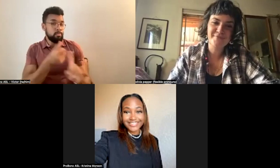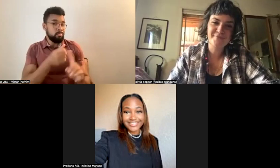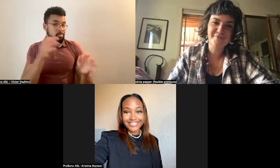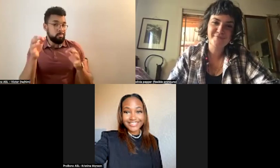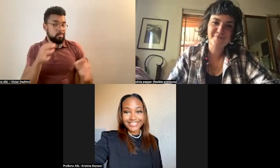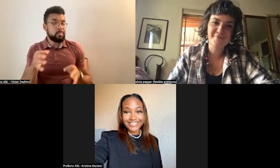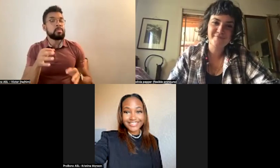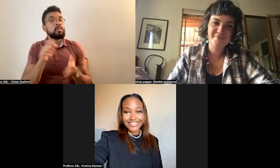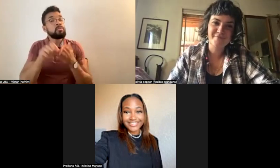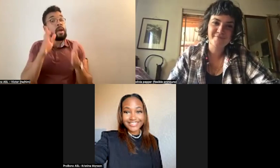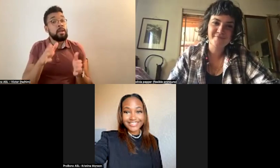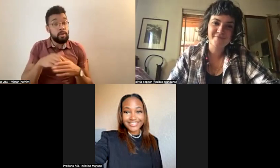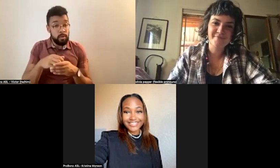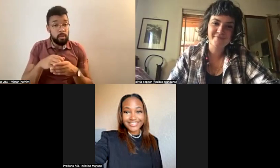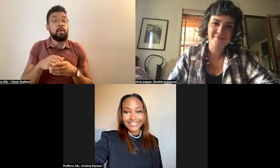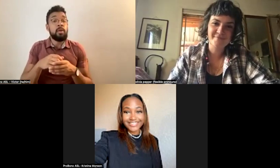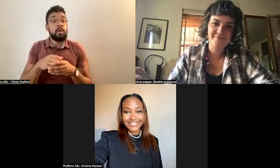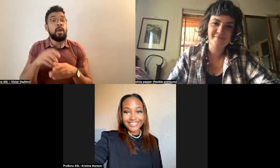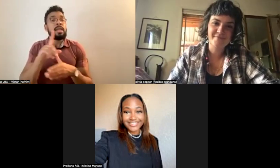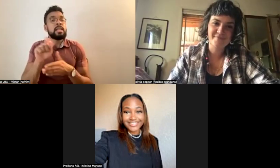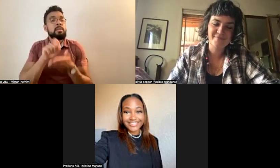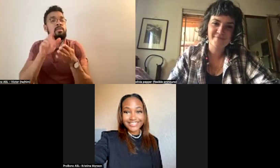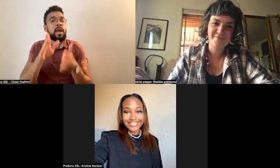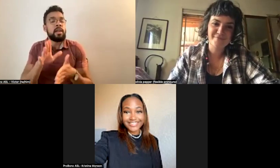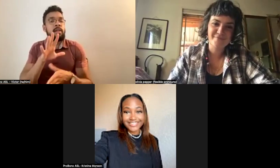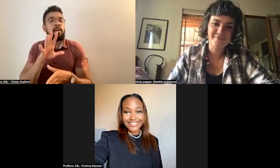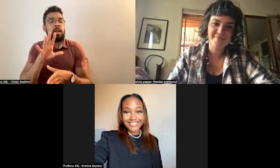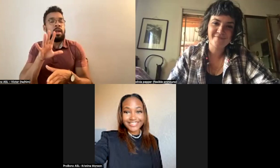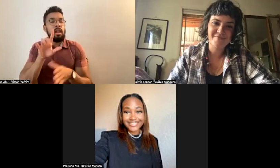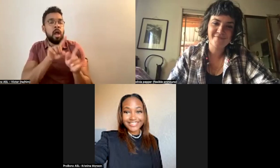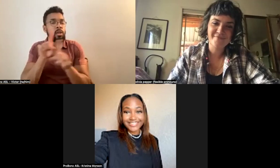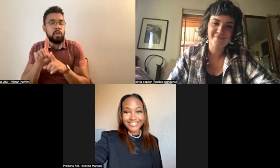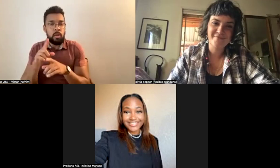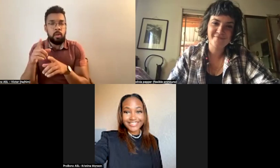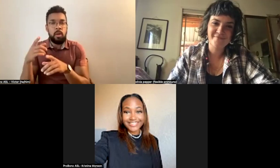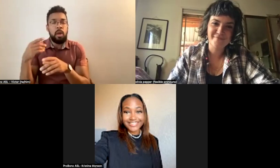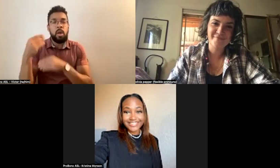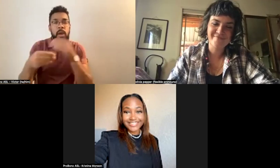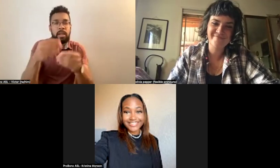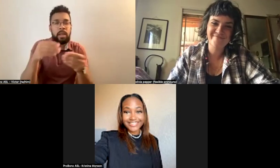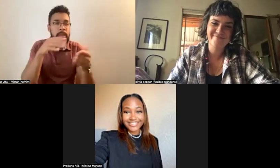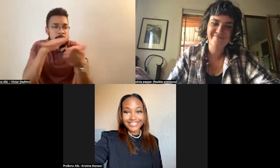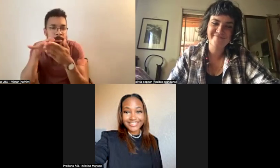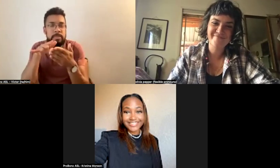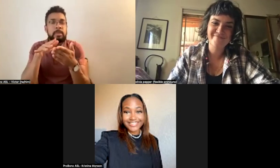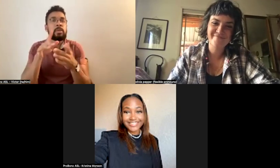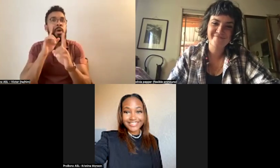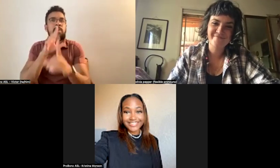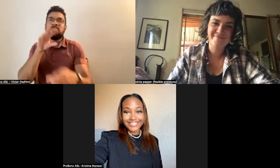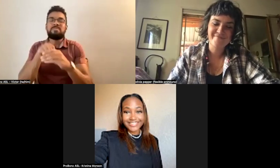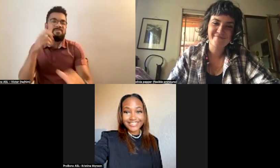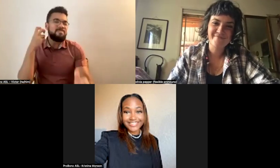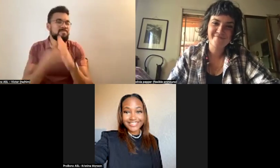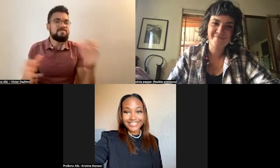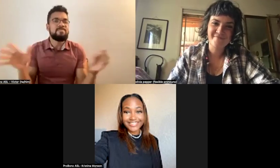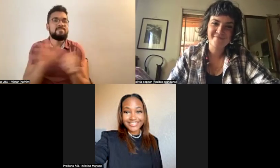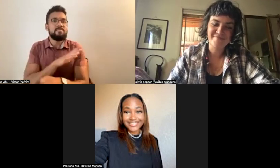and a hereditary witch and ritualist who seeks to engage fully with enchantment wherever possible. Olivia was educated within the